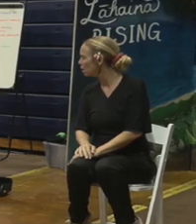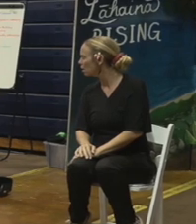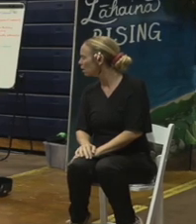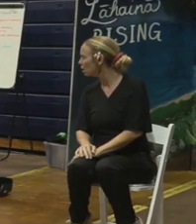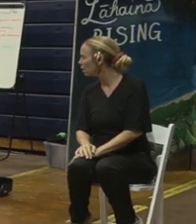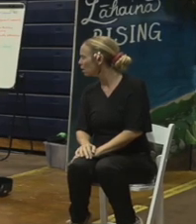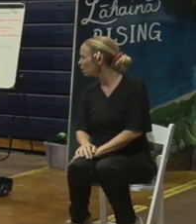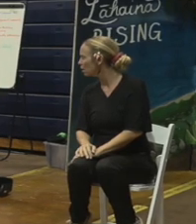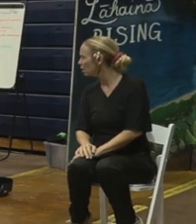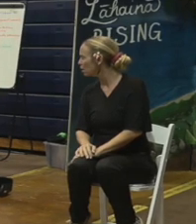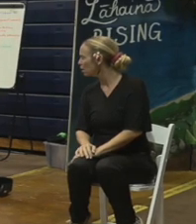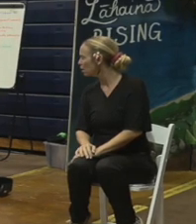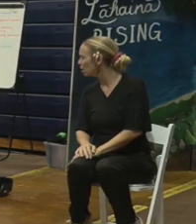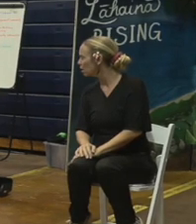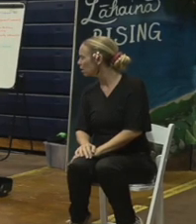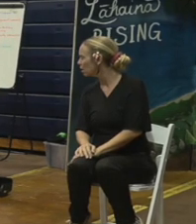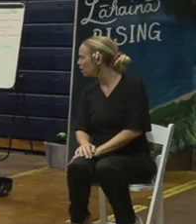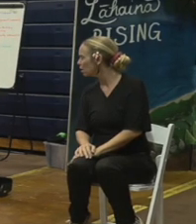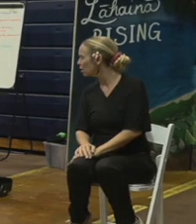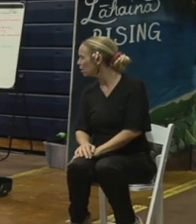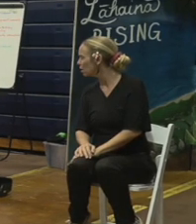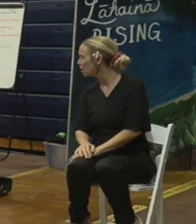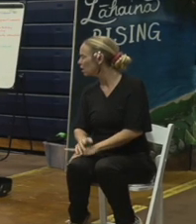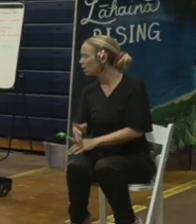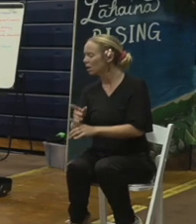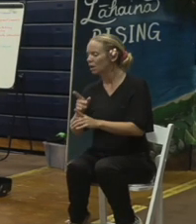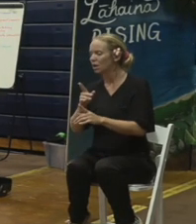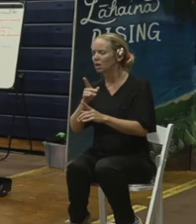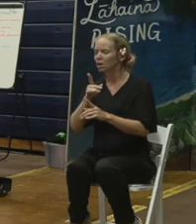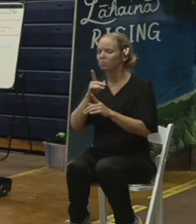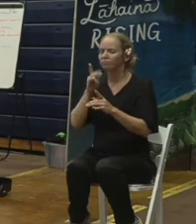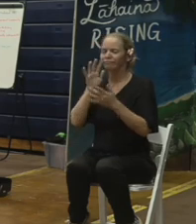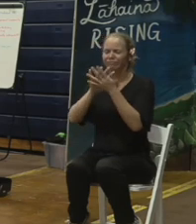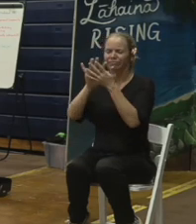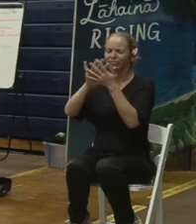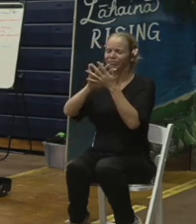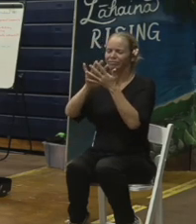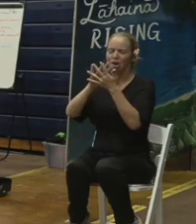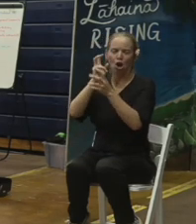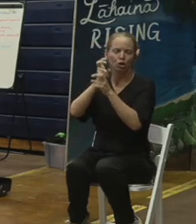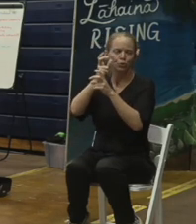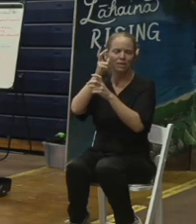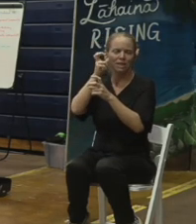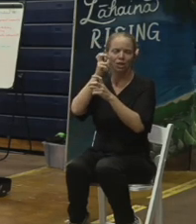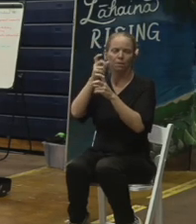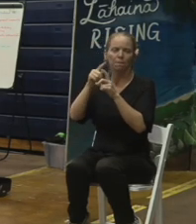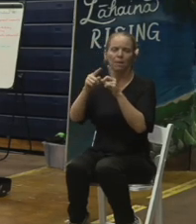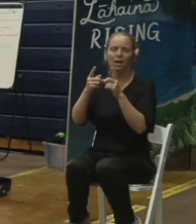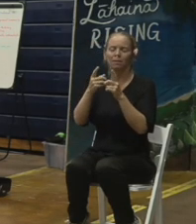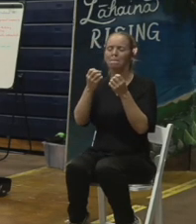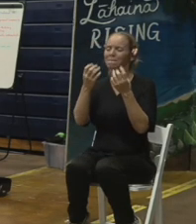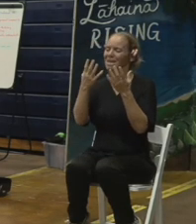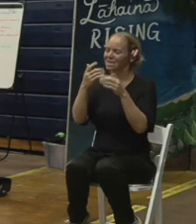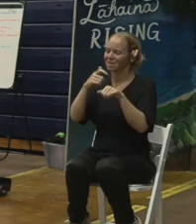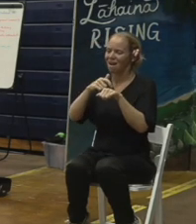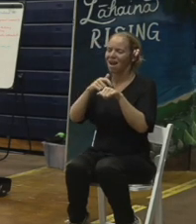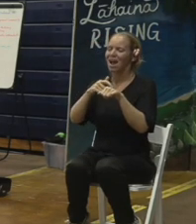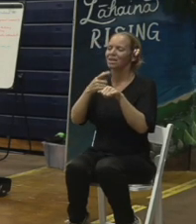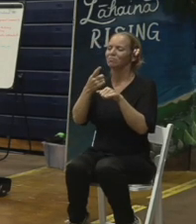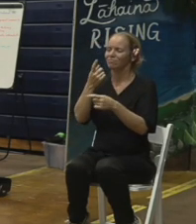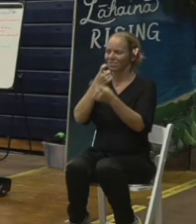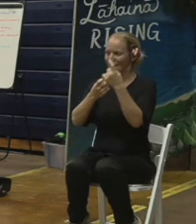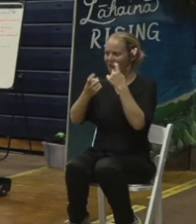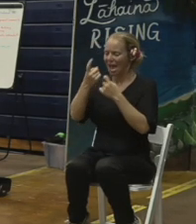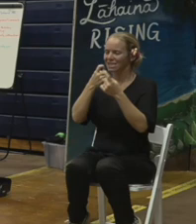to the Malia Recovers website. So there's a bunch of frequently asked questions on that site about rebuilding. But the short